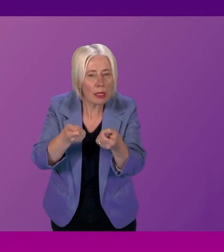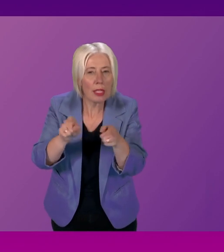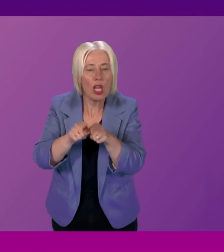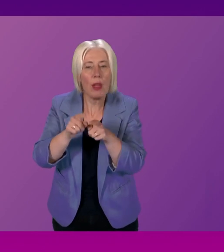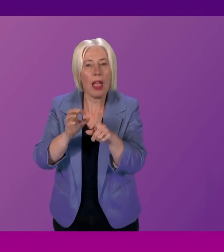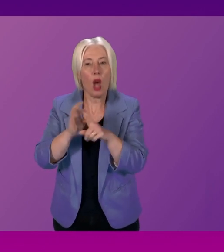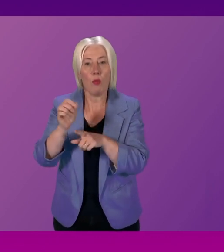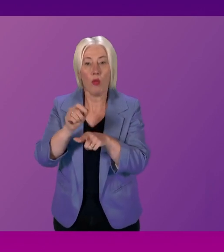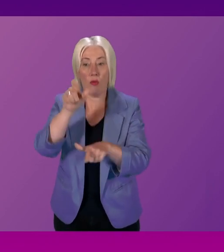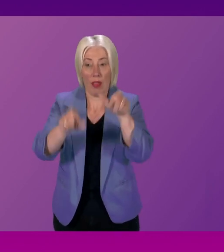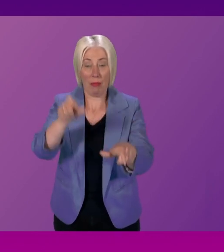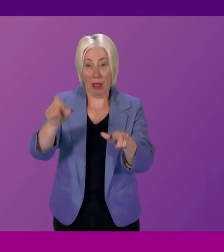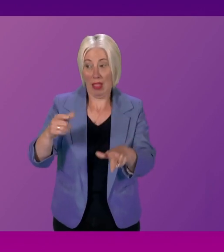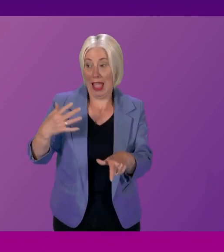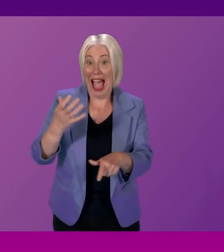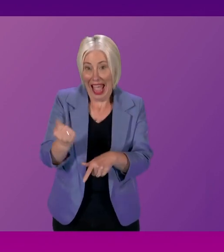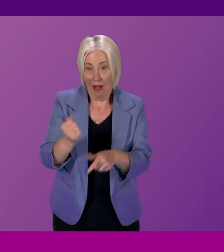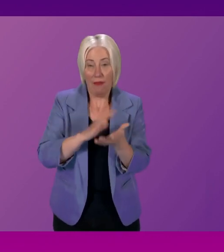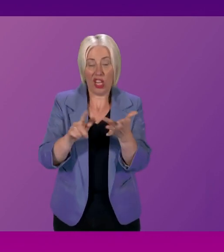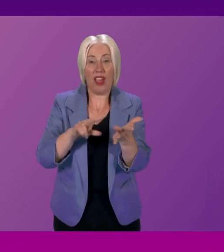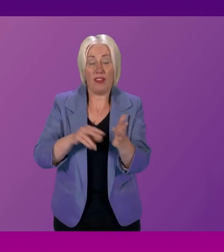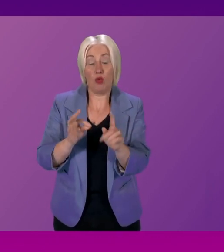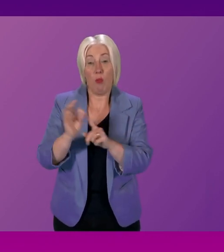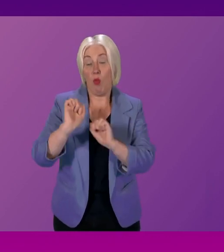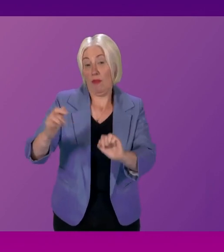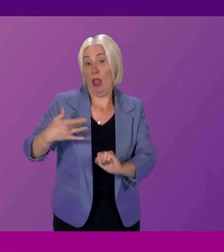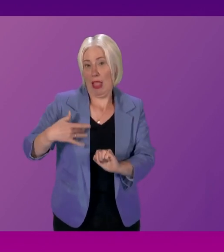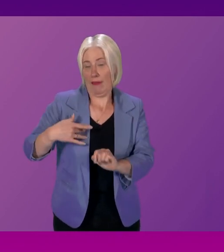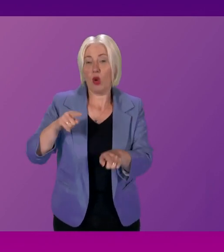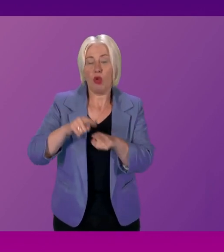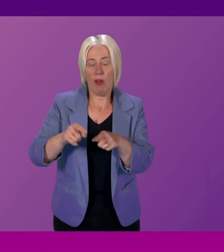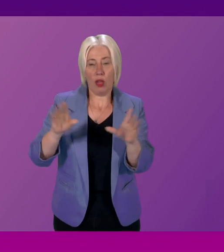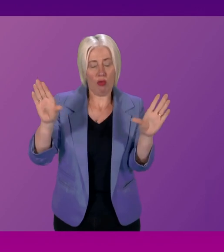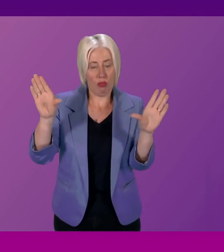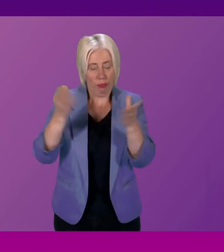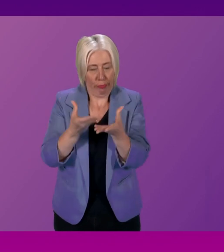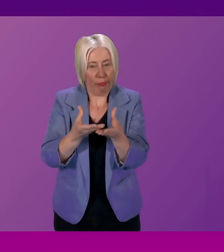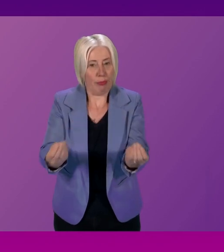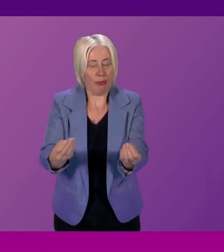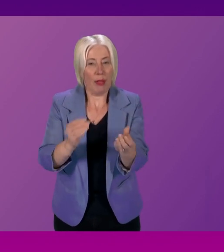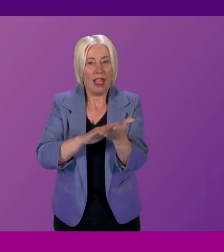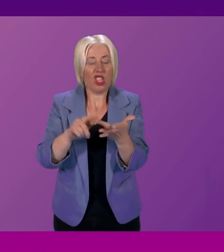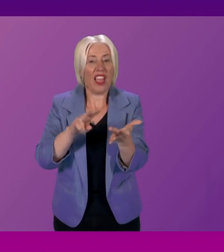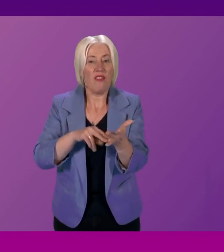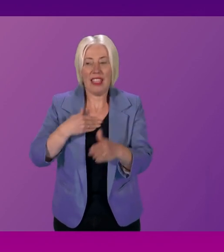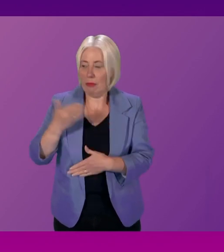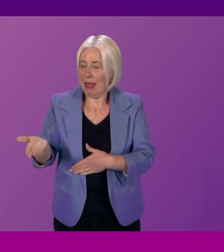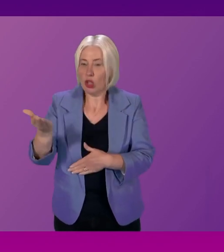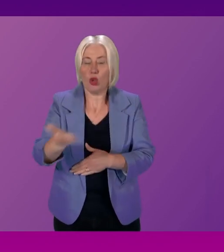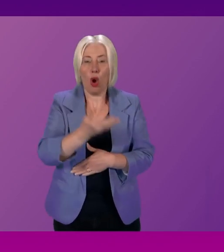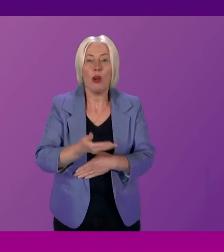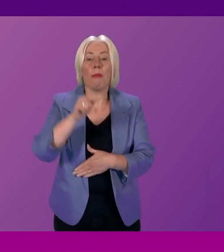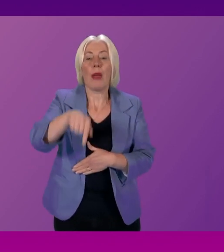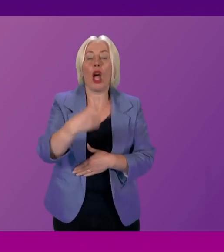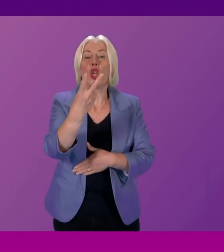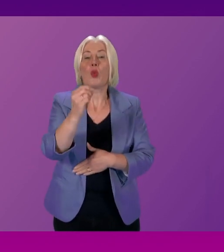people living with HIV. We remain absolutely committed to eliminating HIV transmission in Scotland by 2030. Our HIV transmission